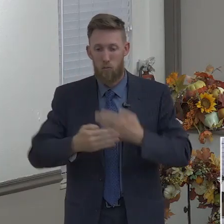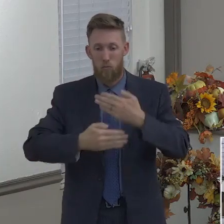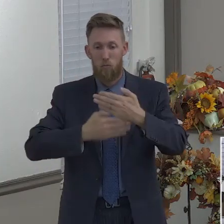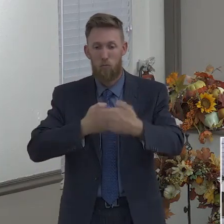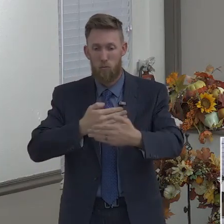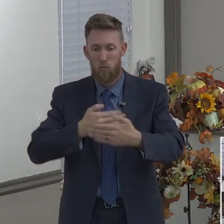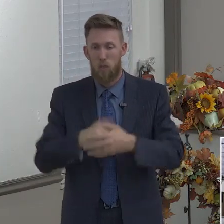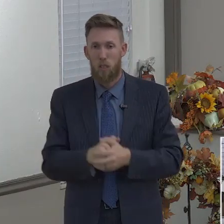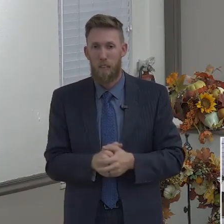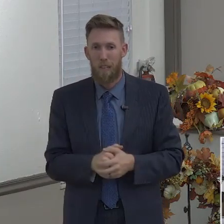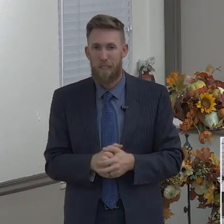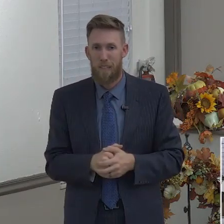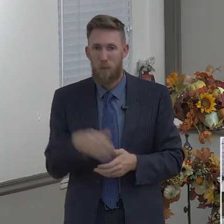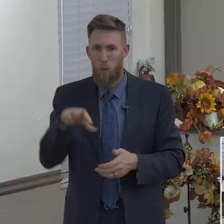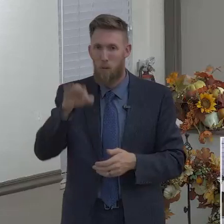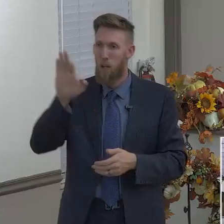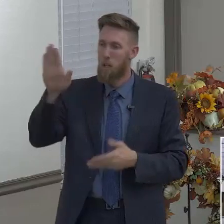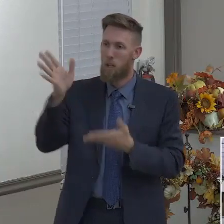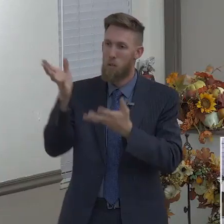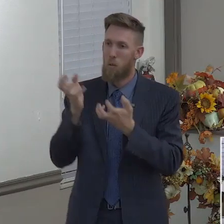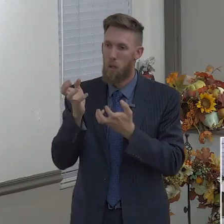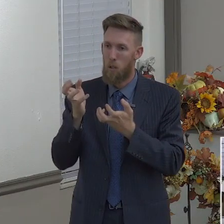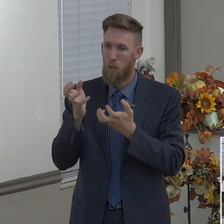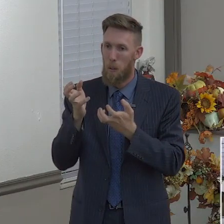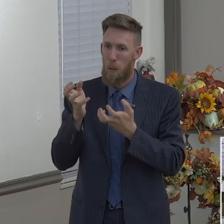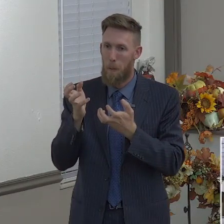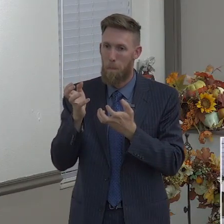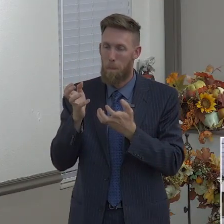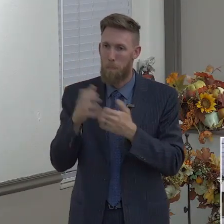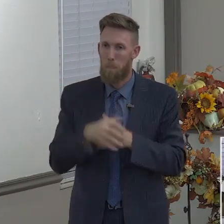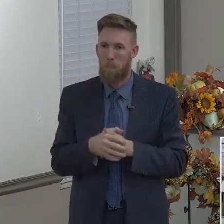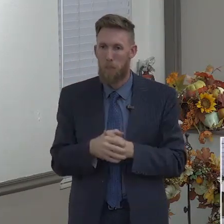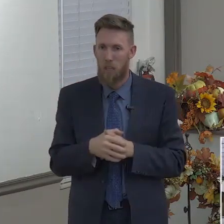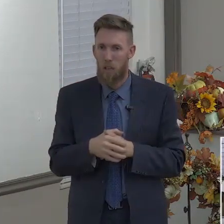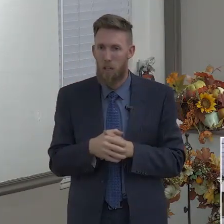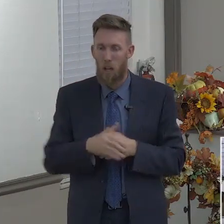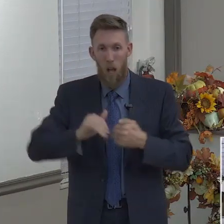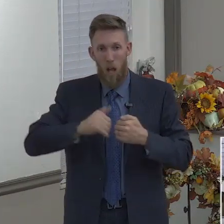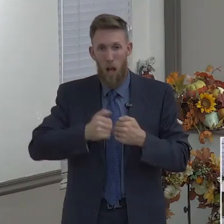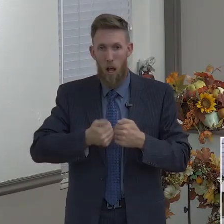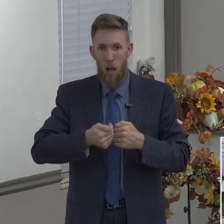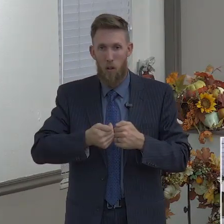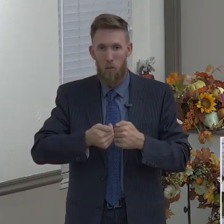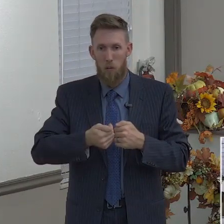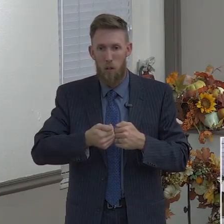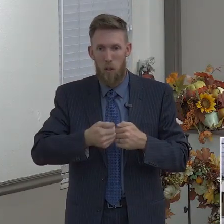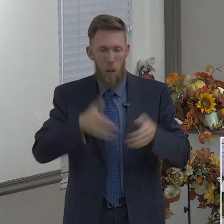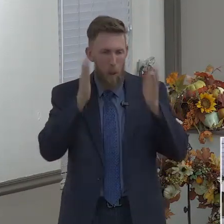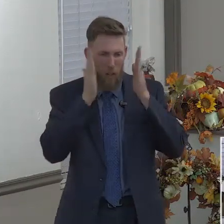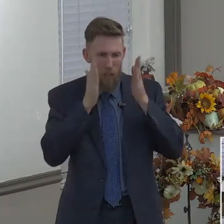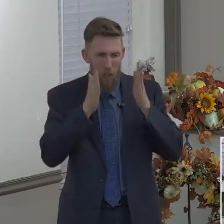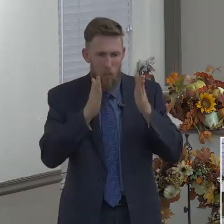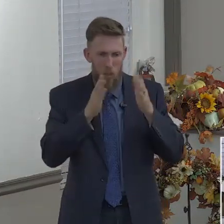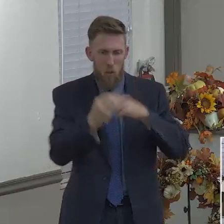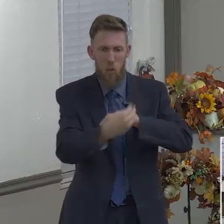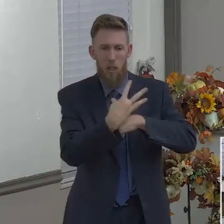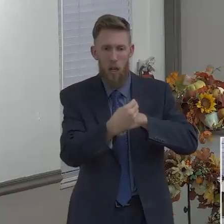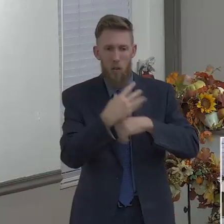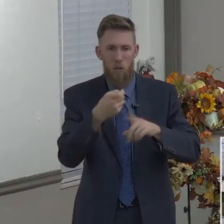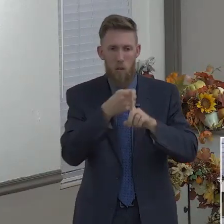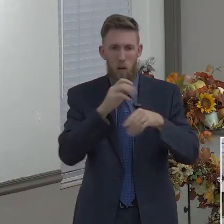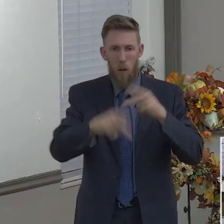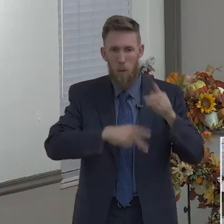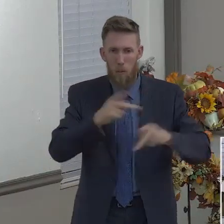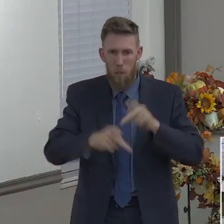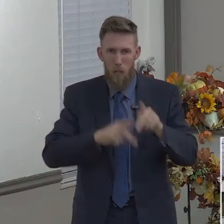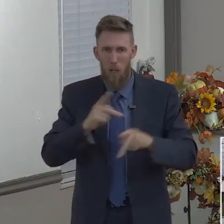taking the counsel of those who have been down your path and are successful in the Christian life. Proverbs 11.14 says,